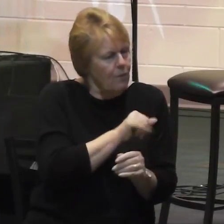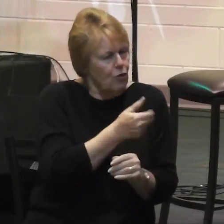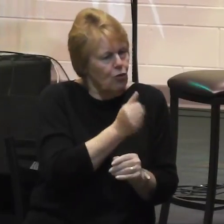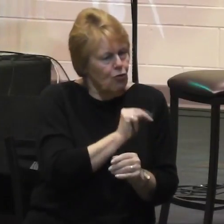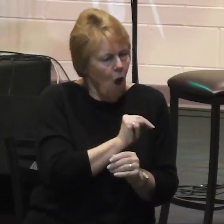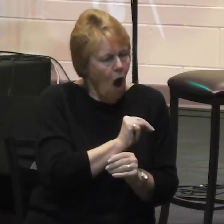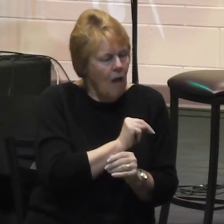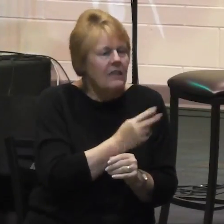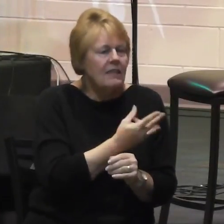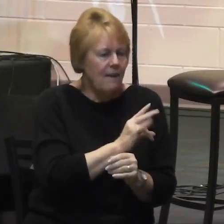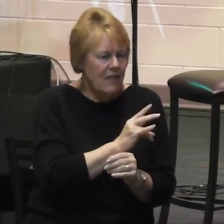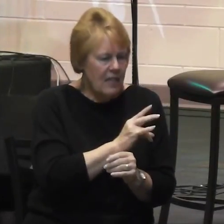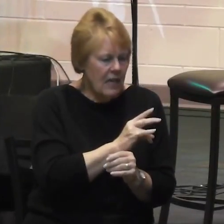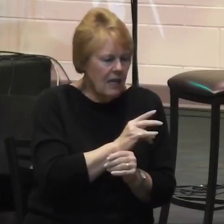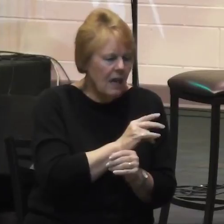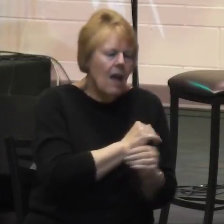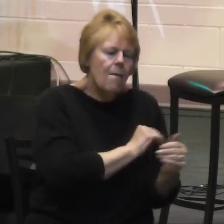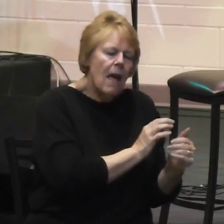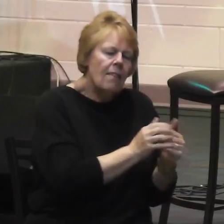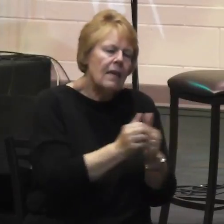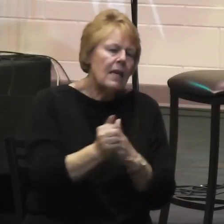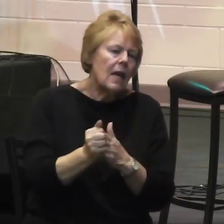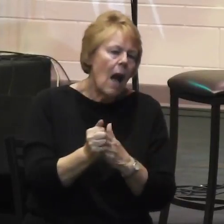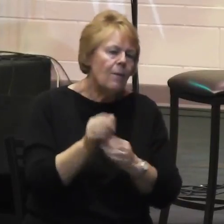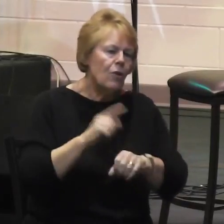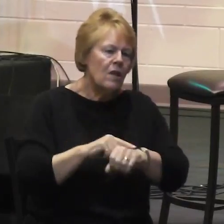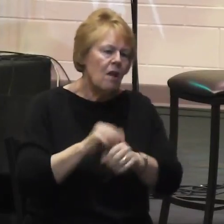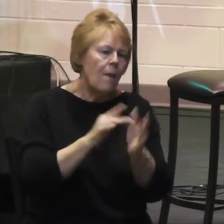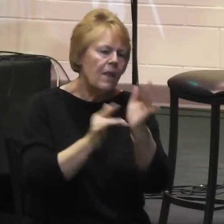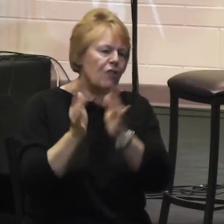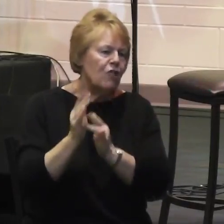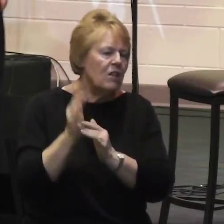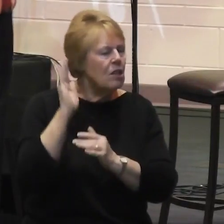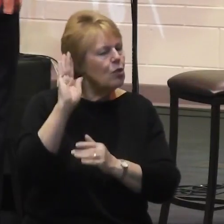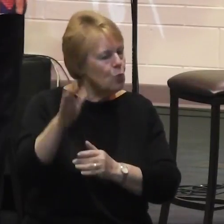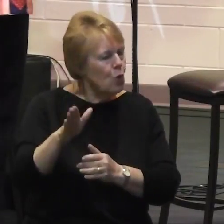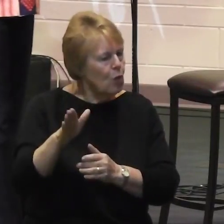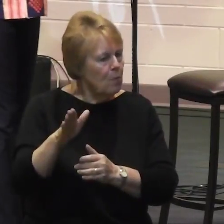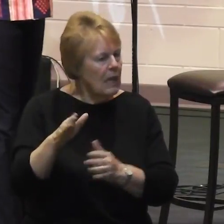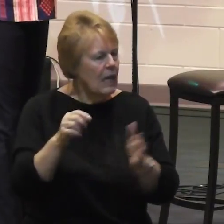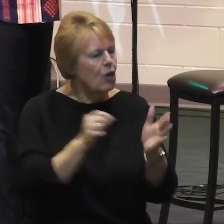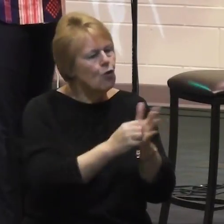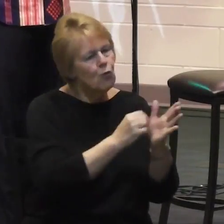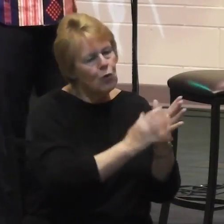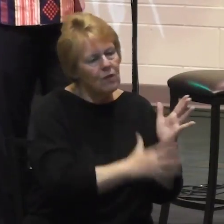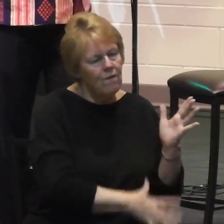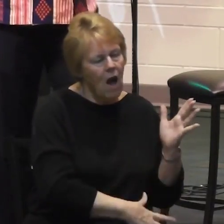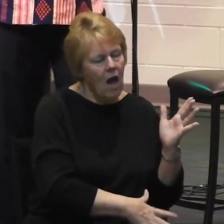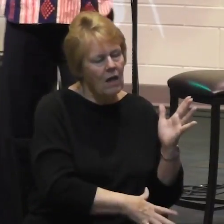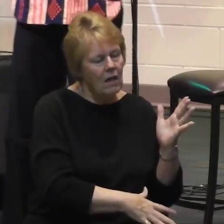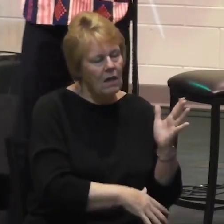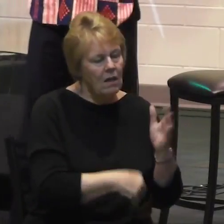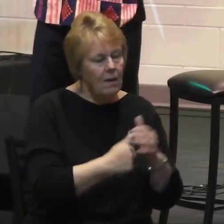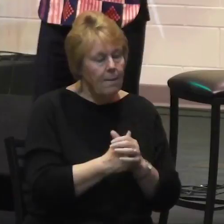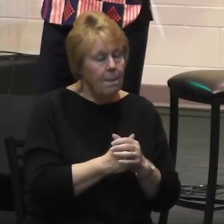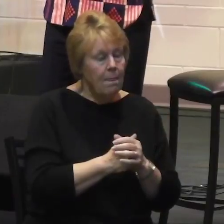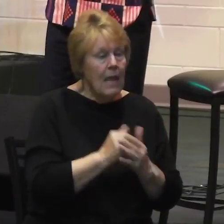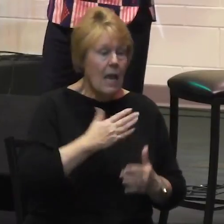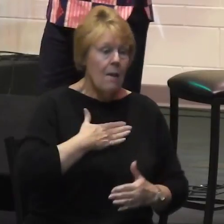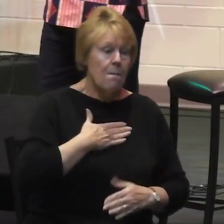time that he would be betrayed and crucified. And in Africa, we take very seriously